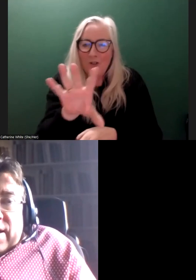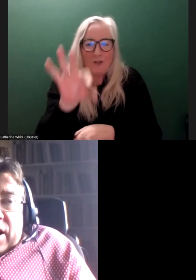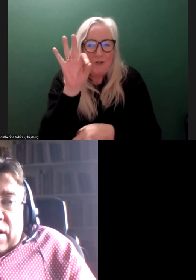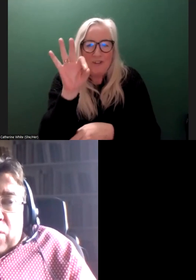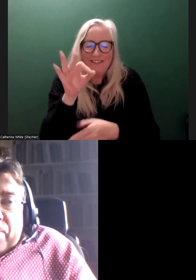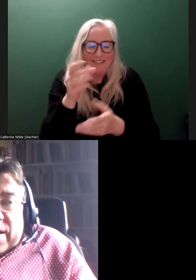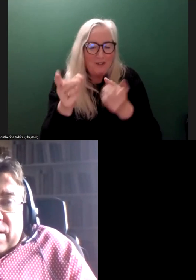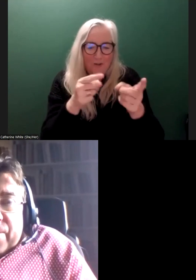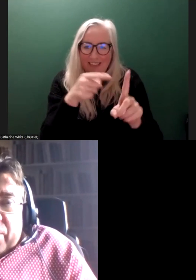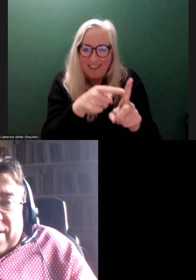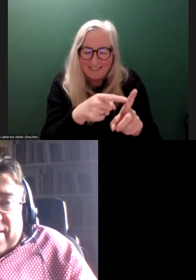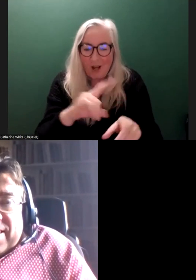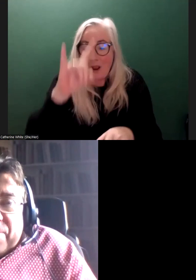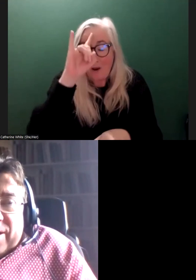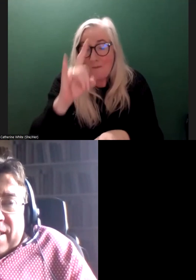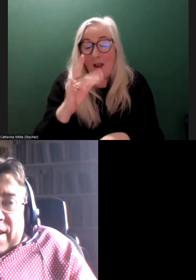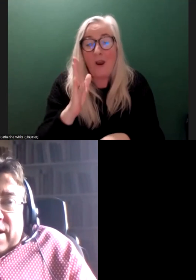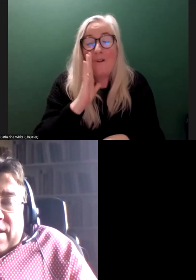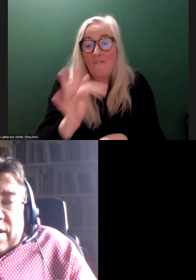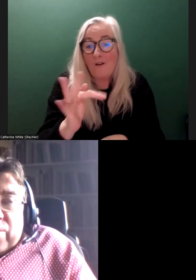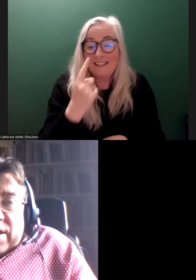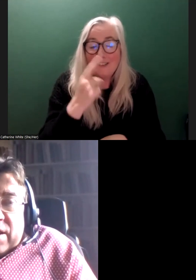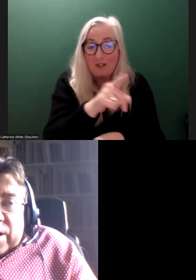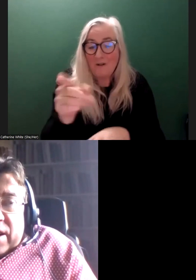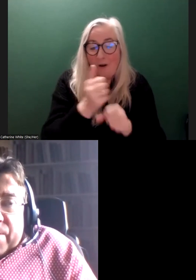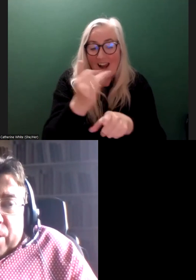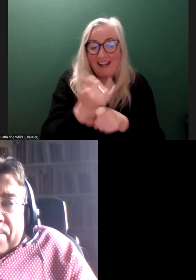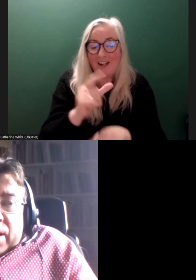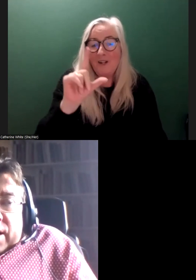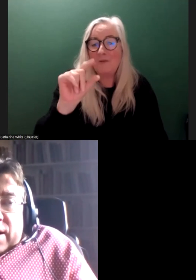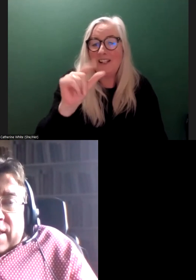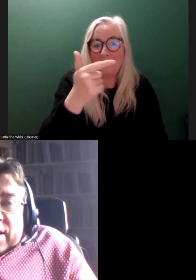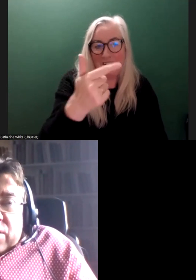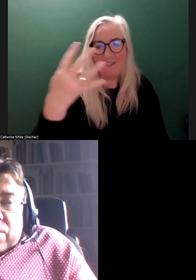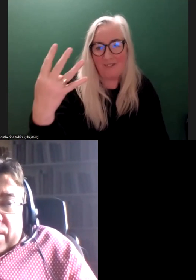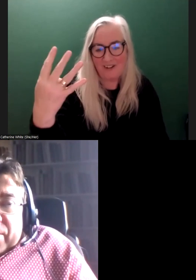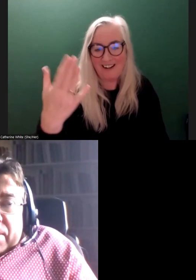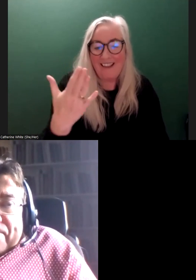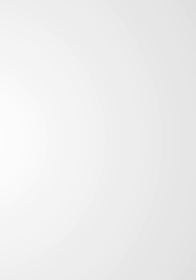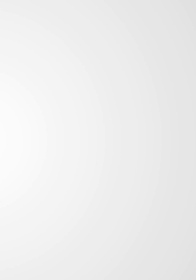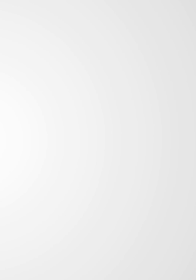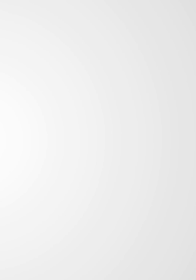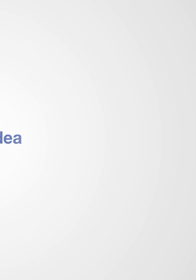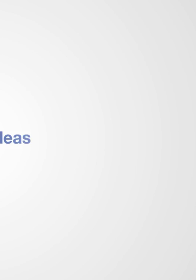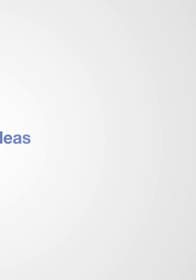And I hopefully look forward to seeing you all in 2024. Thank you to everybody.